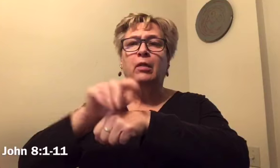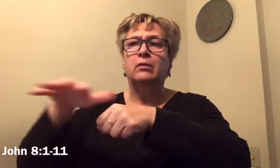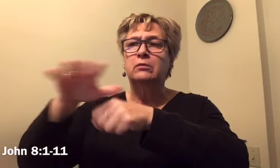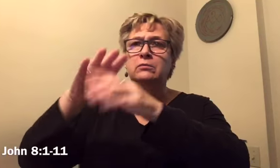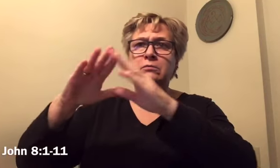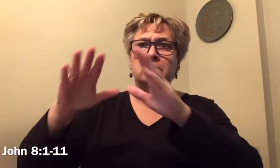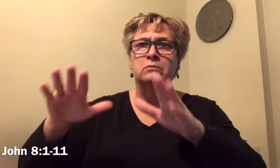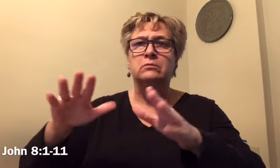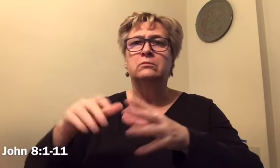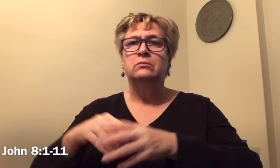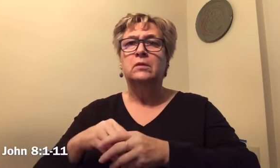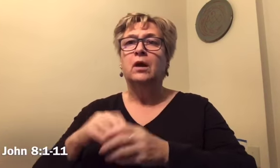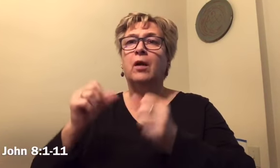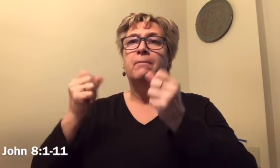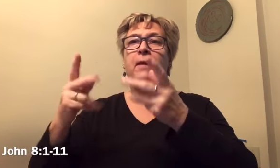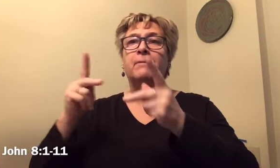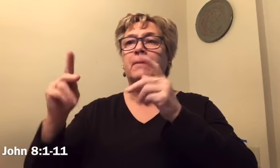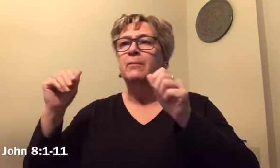and all the people were coming to him